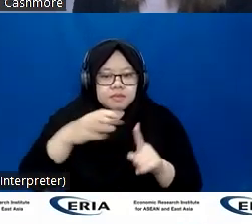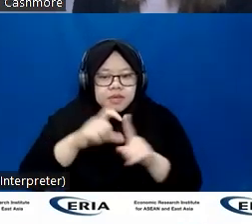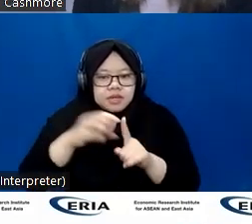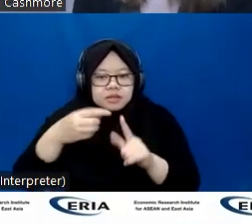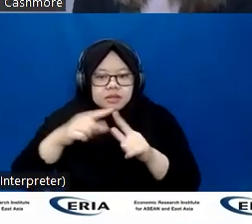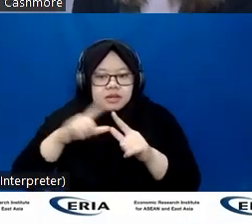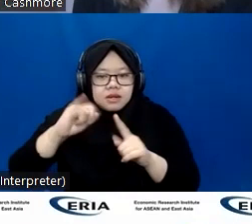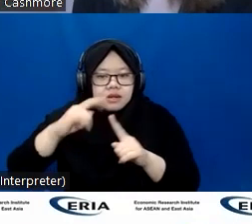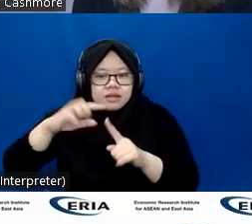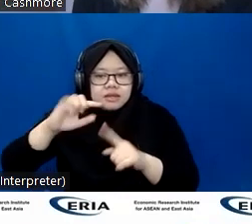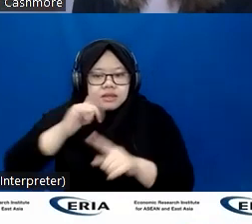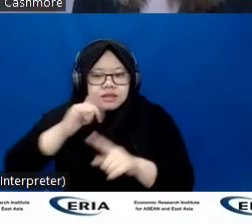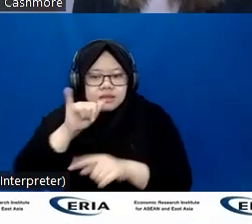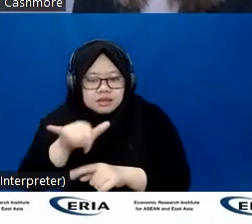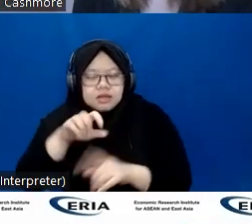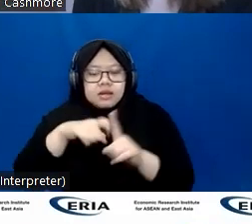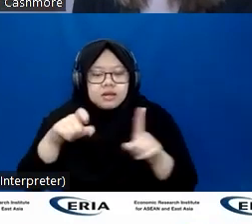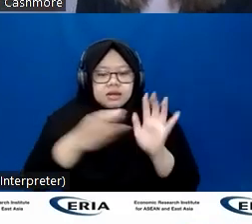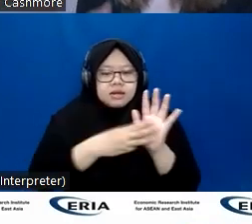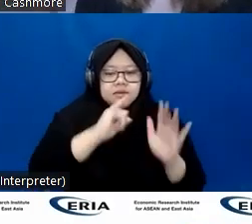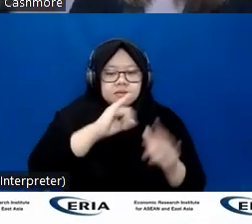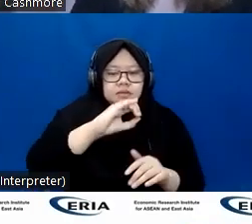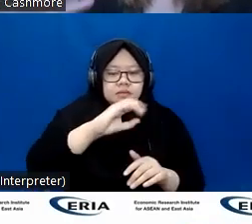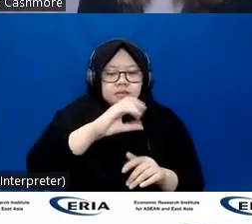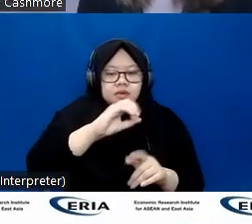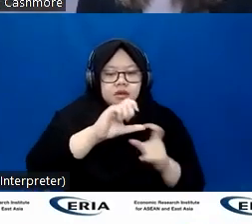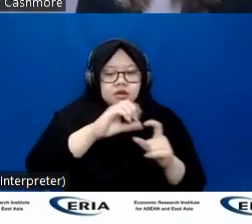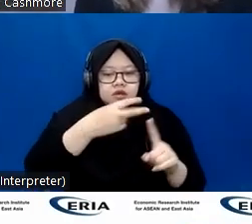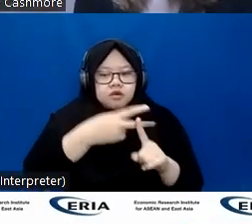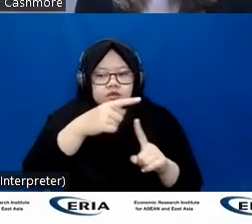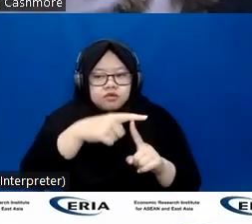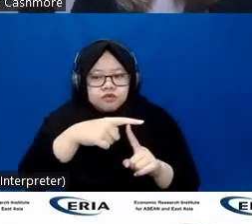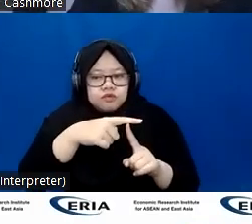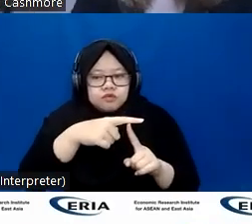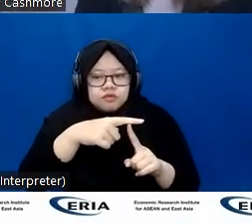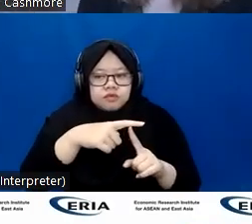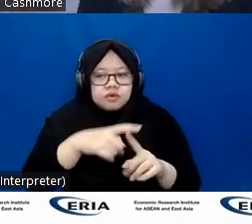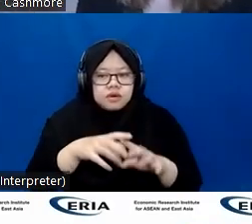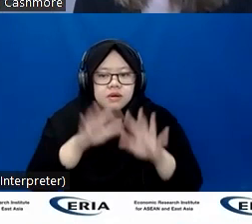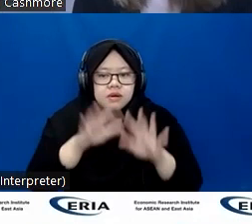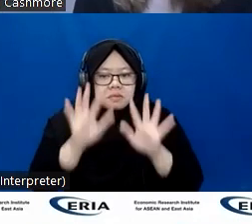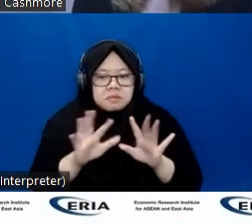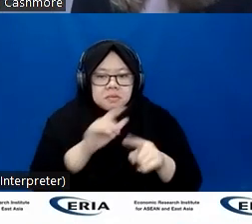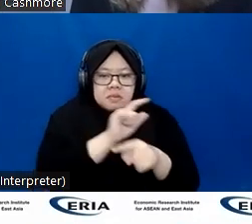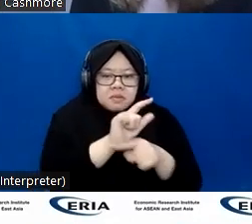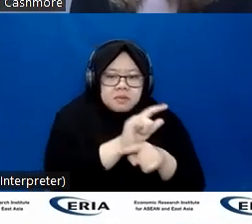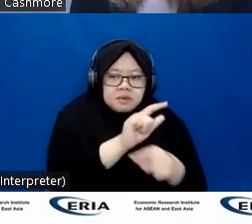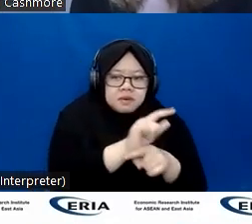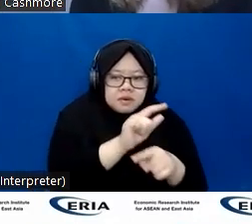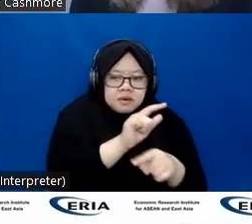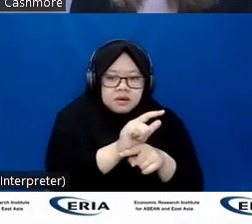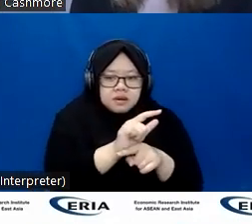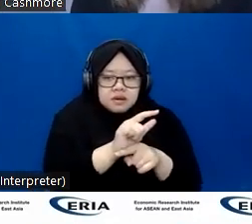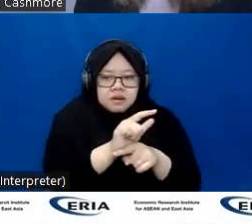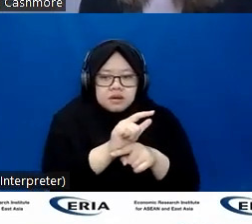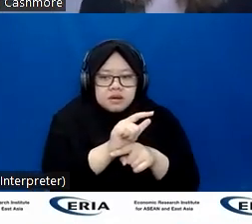for neurodivergent people who often require repetitive training, so they can consult the training aid. They as and when